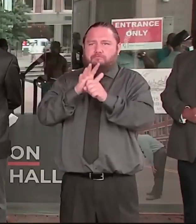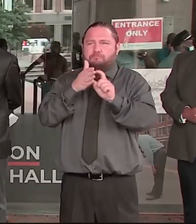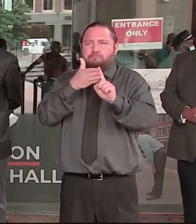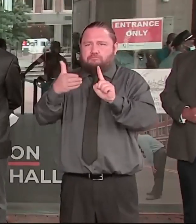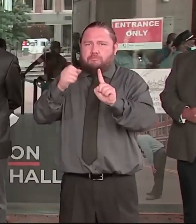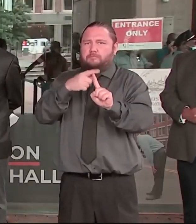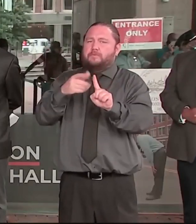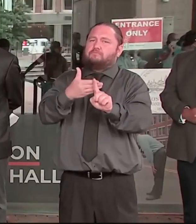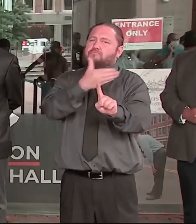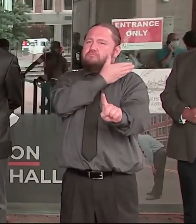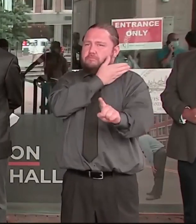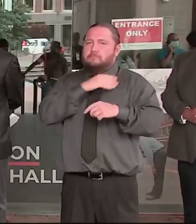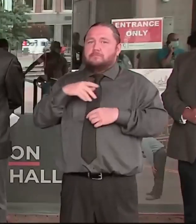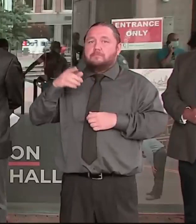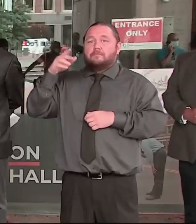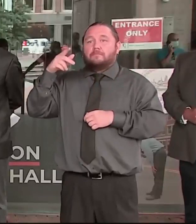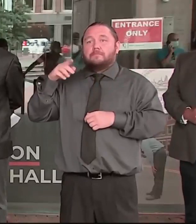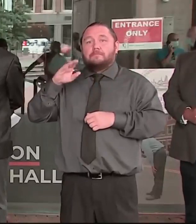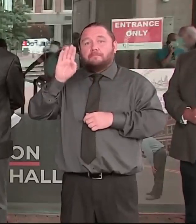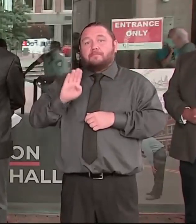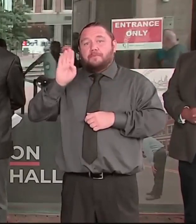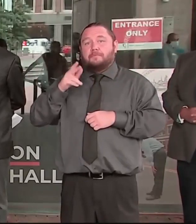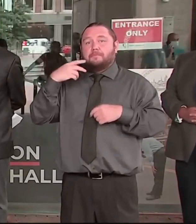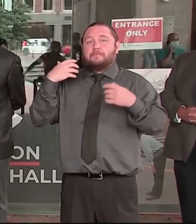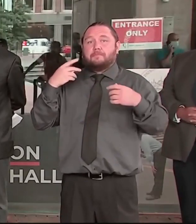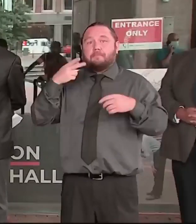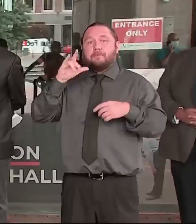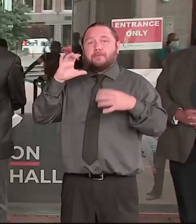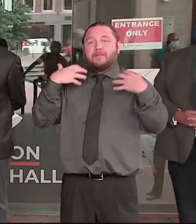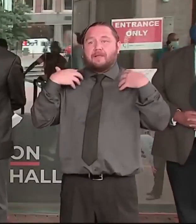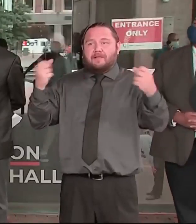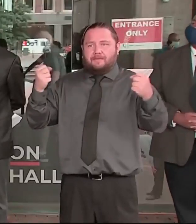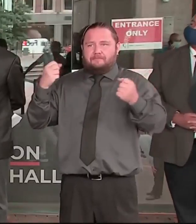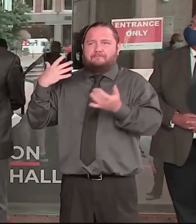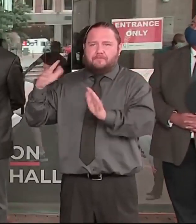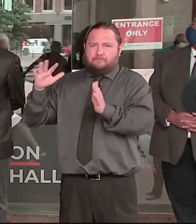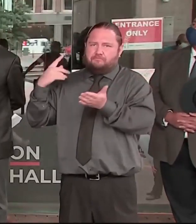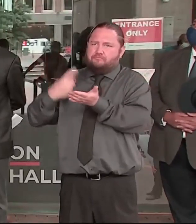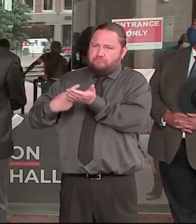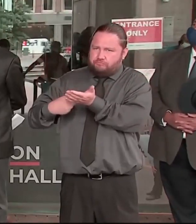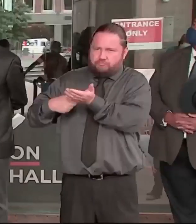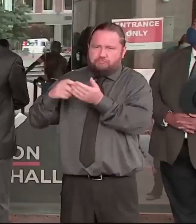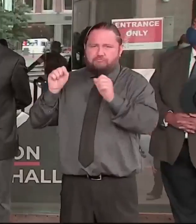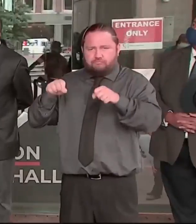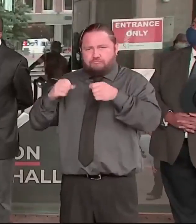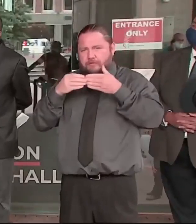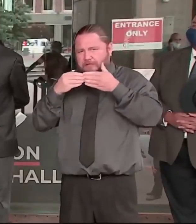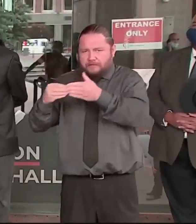of the mayor behind this work. Thank you, Mr. Mayor, for your leadership on this, and we will continue to move this work forward.